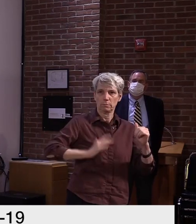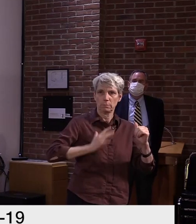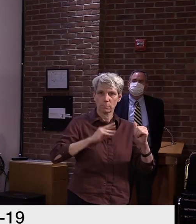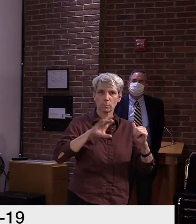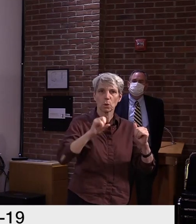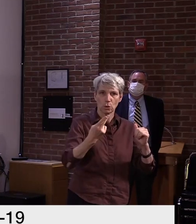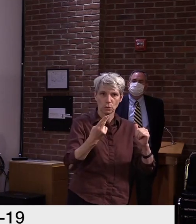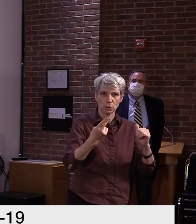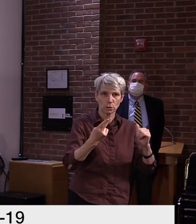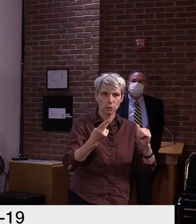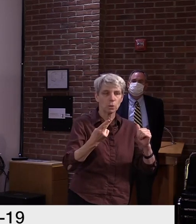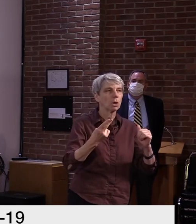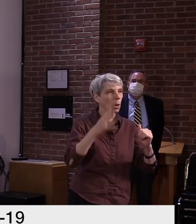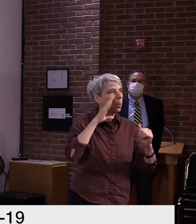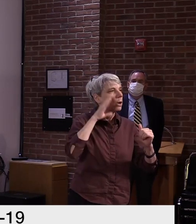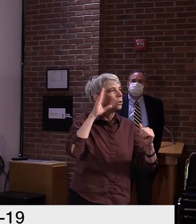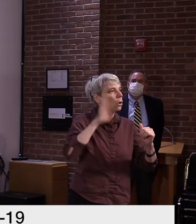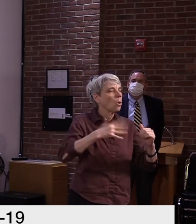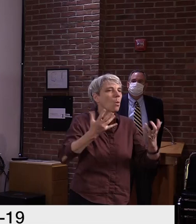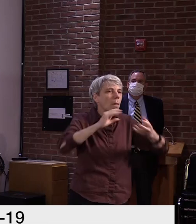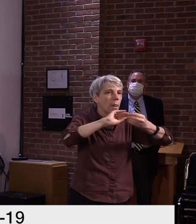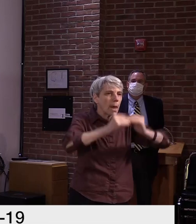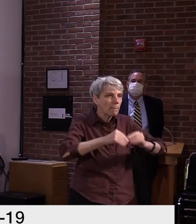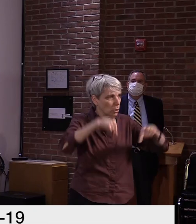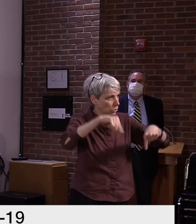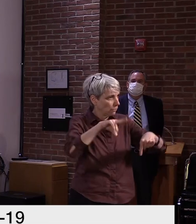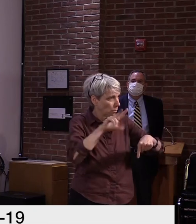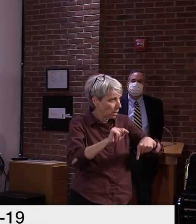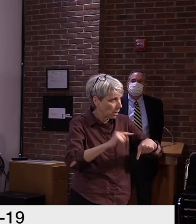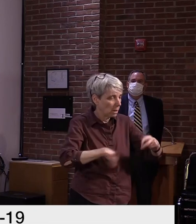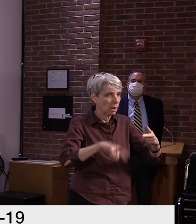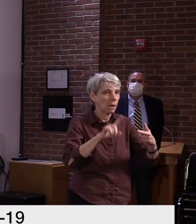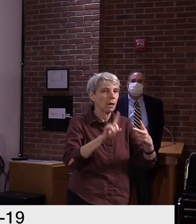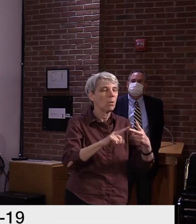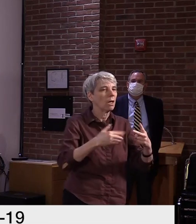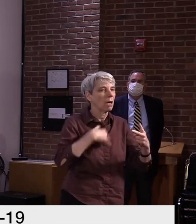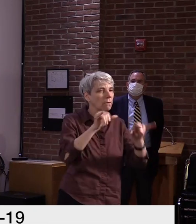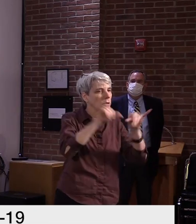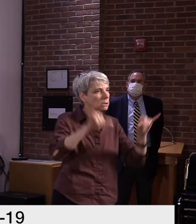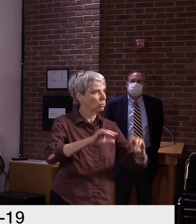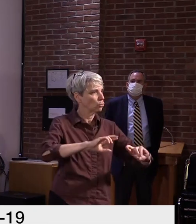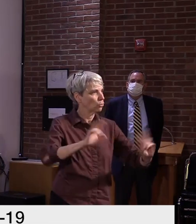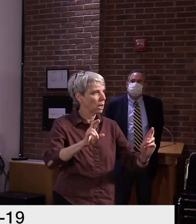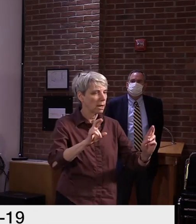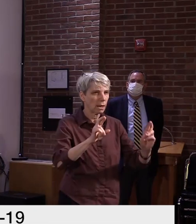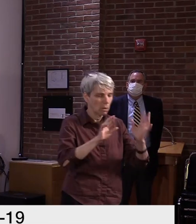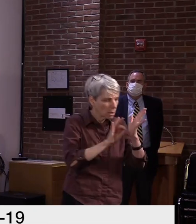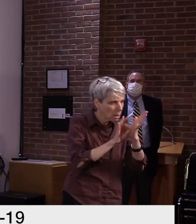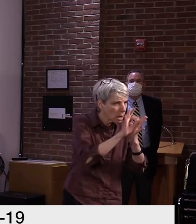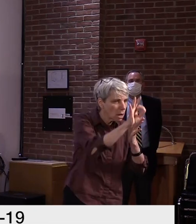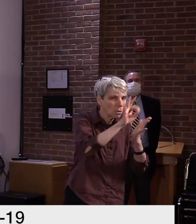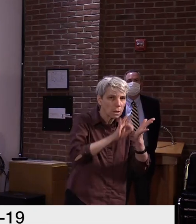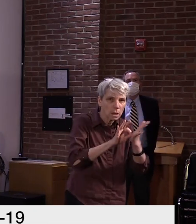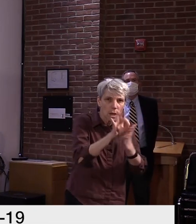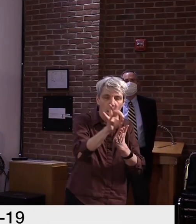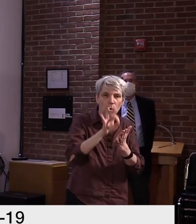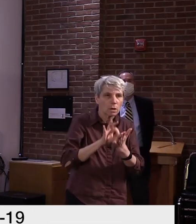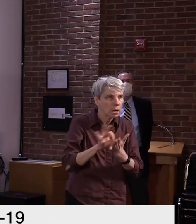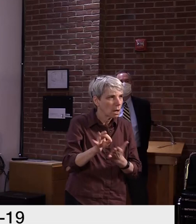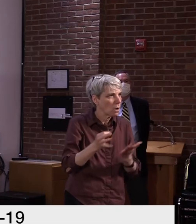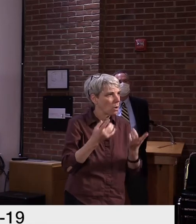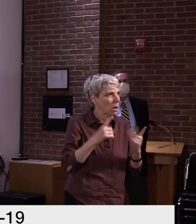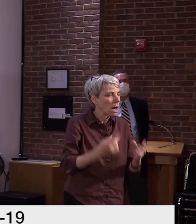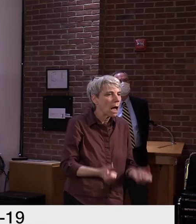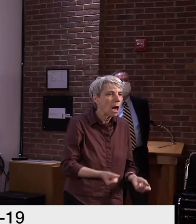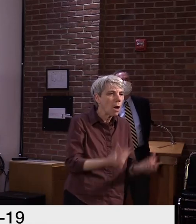virus today in our state, are able to track and monitor data real-time effectively,